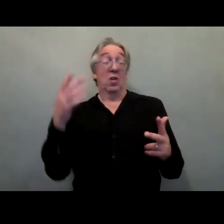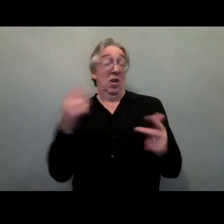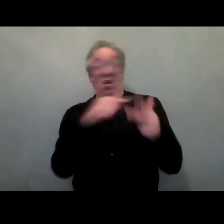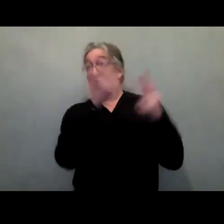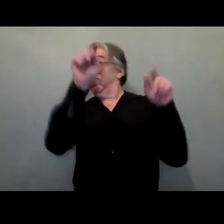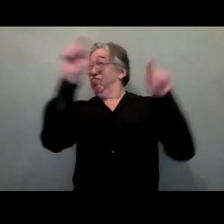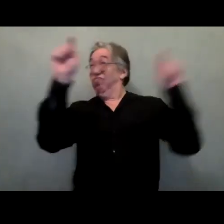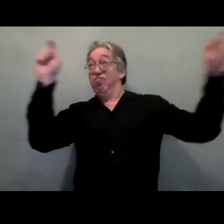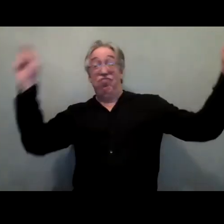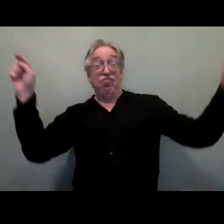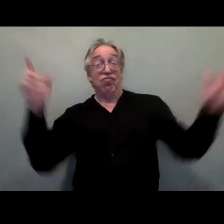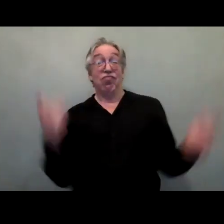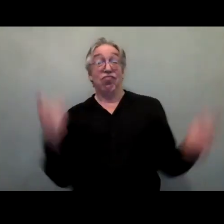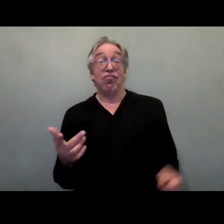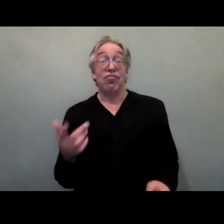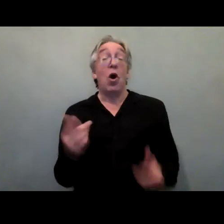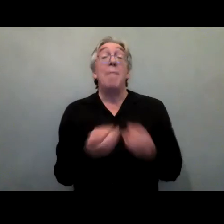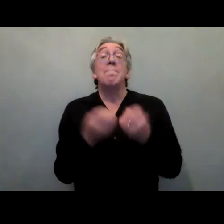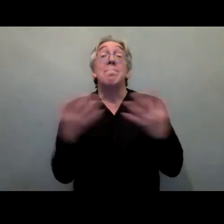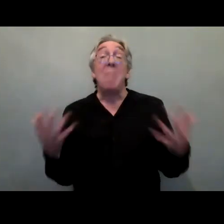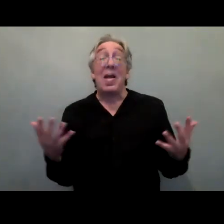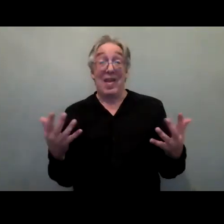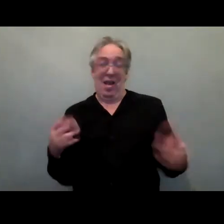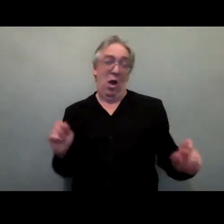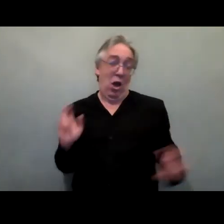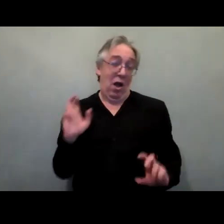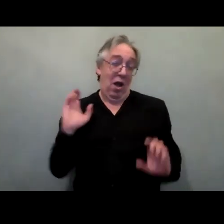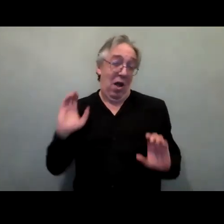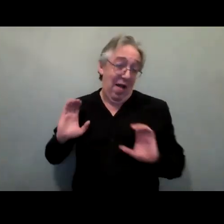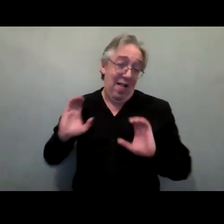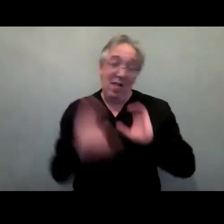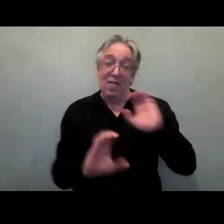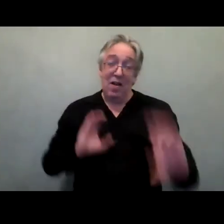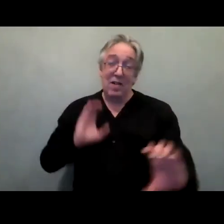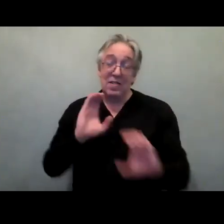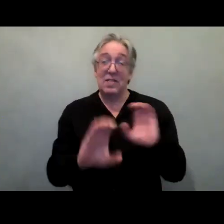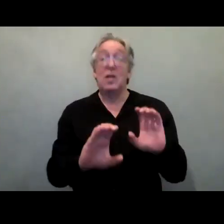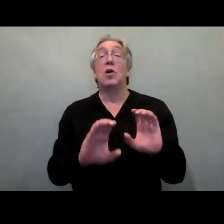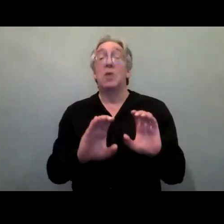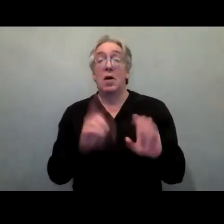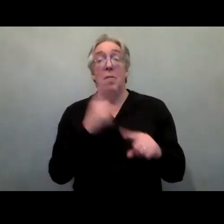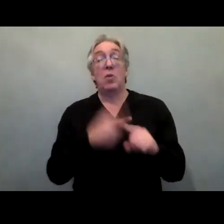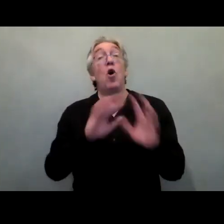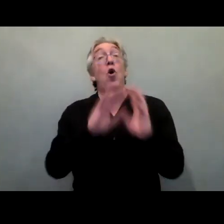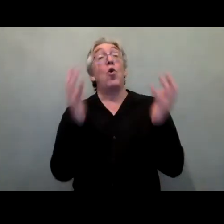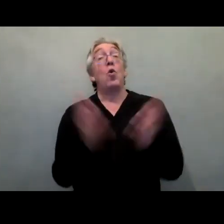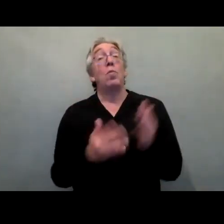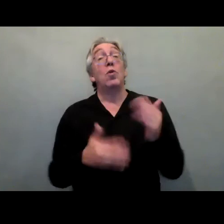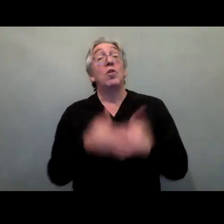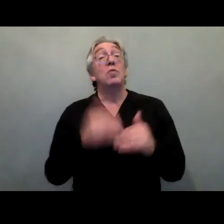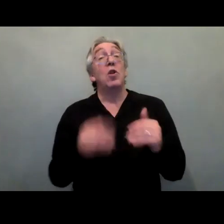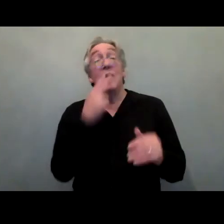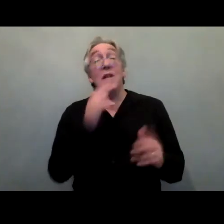And the best example of that is the Global Disability Summit and the commitments around data that came out from the Global Disability Summit in 2018.